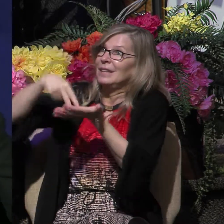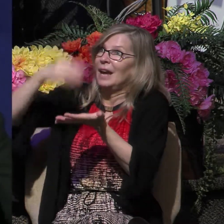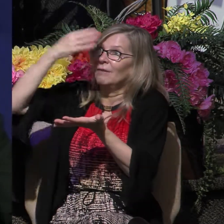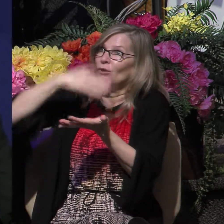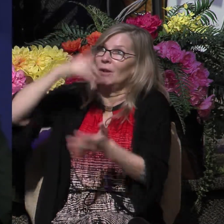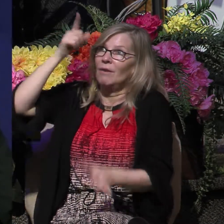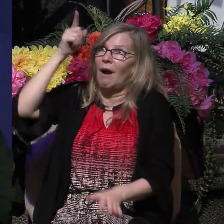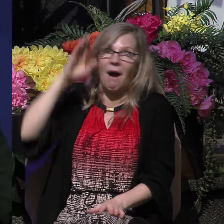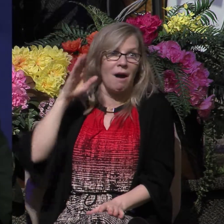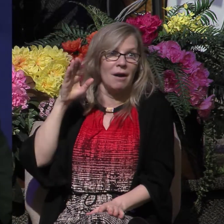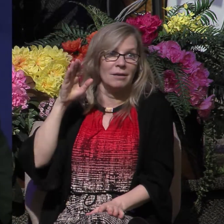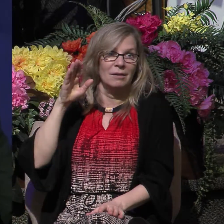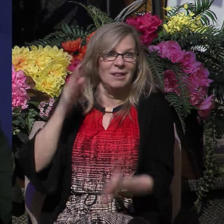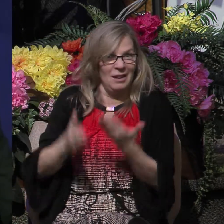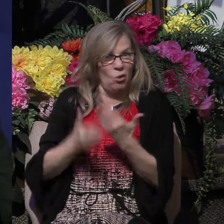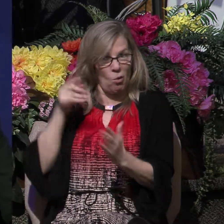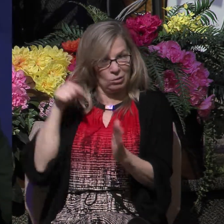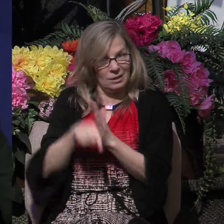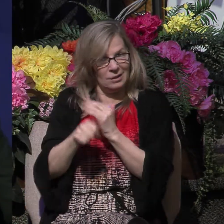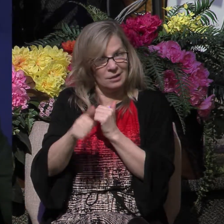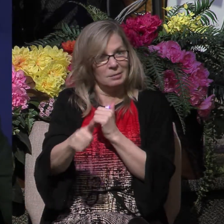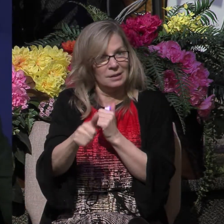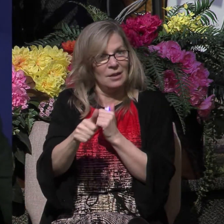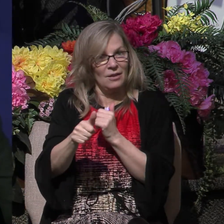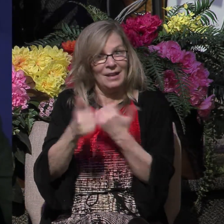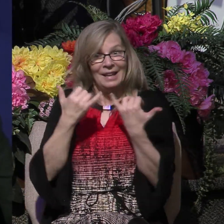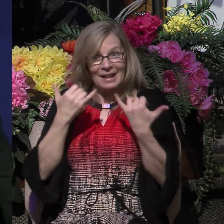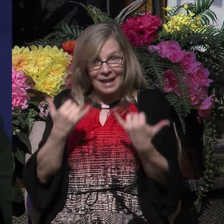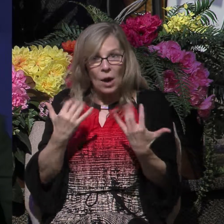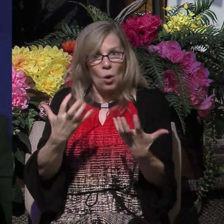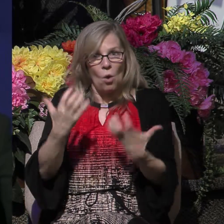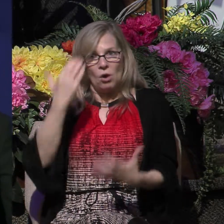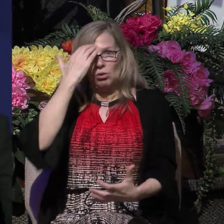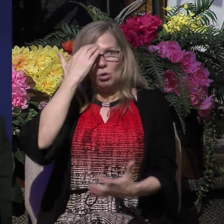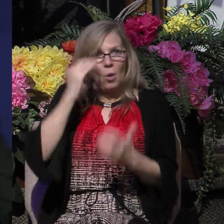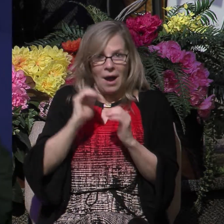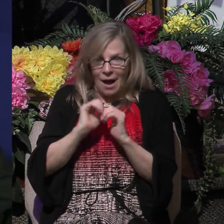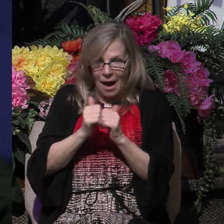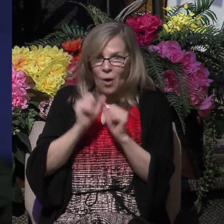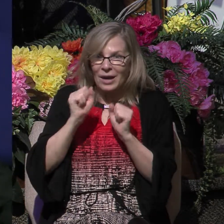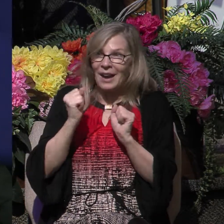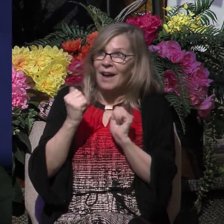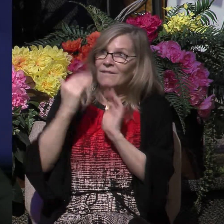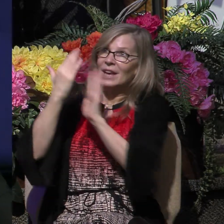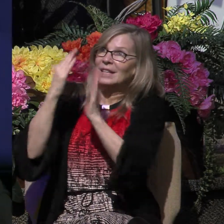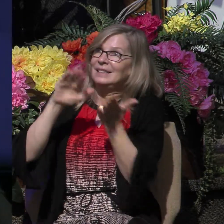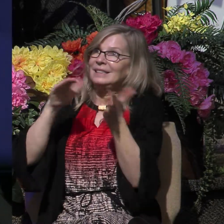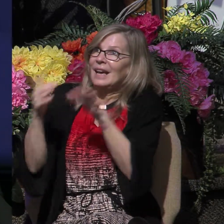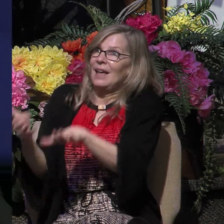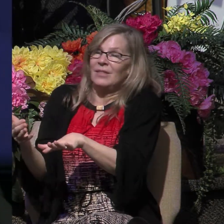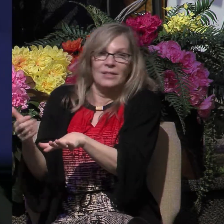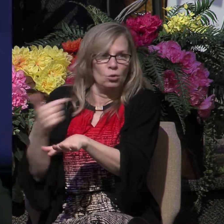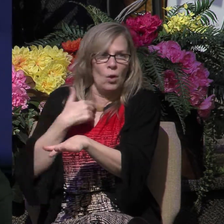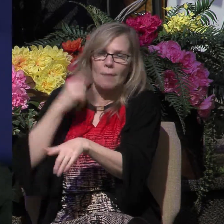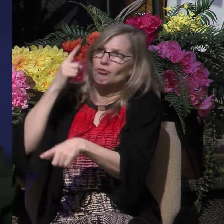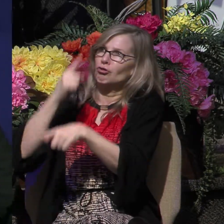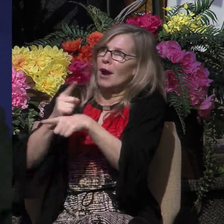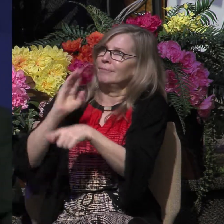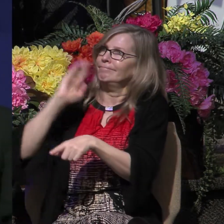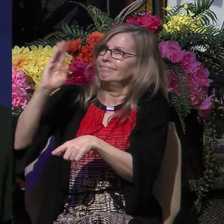this man almost took his life and now he wants to know how to face death so that he's right with God. And he isn't